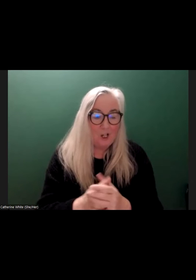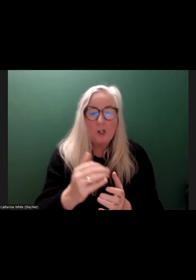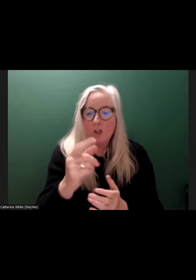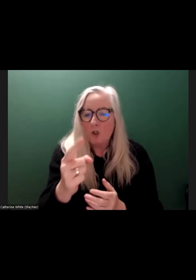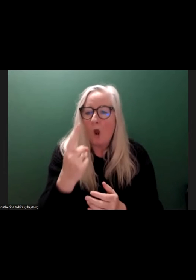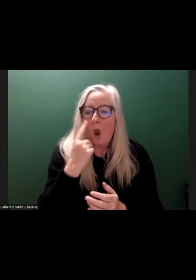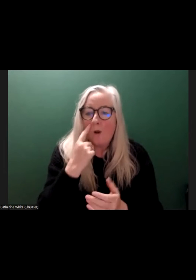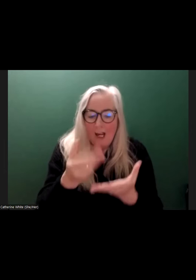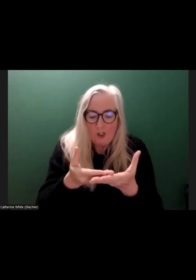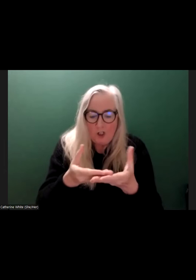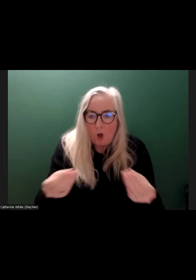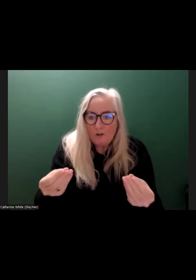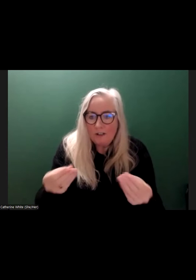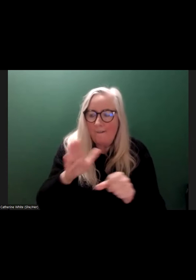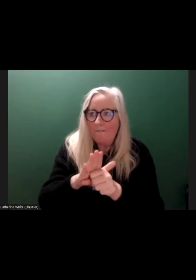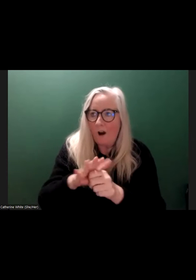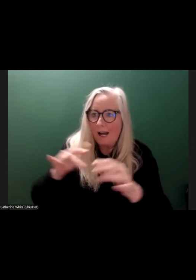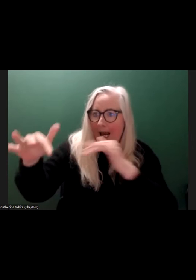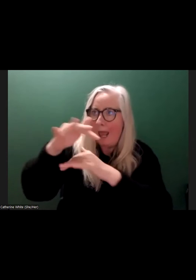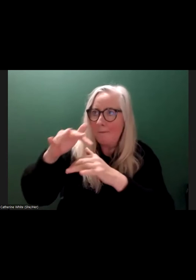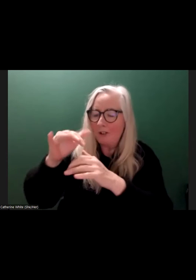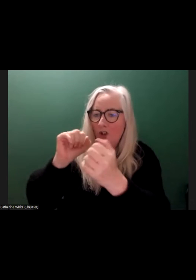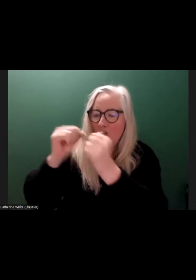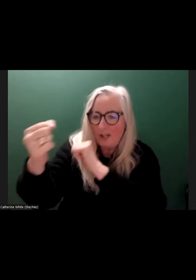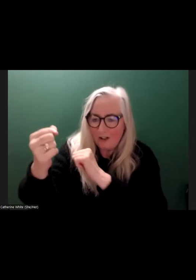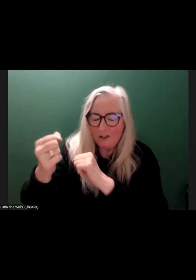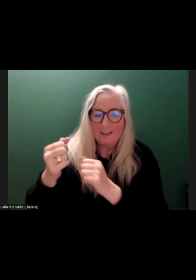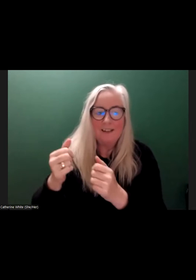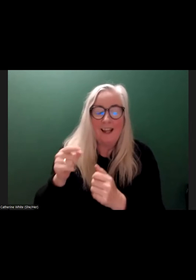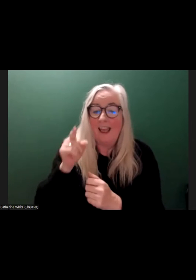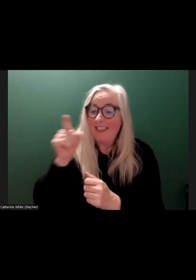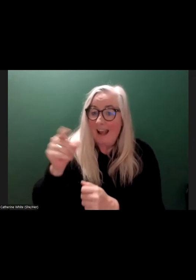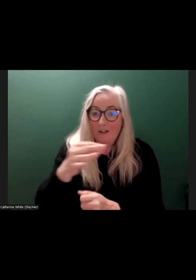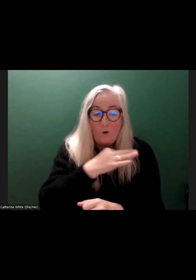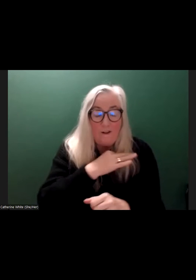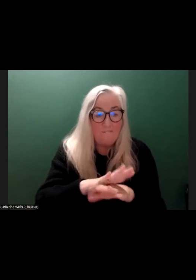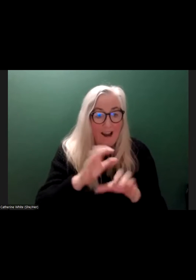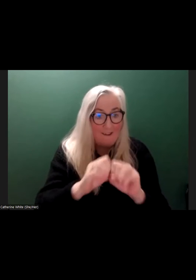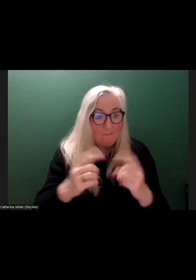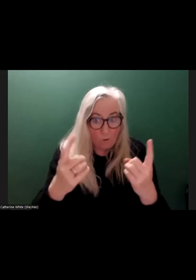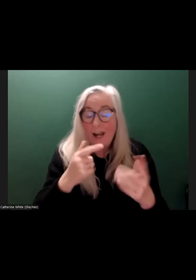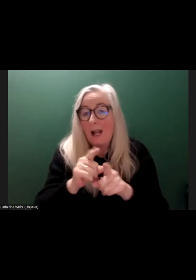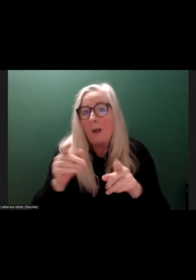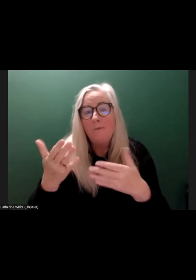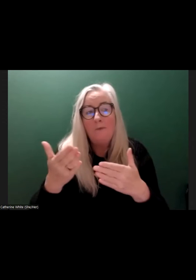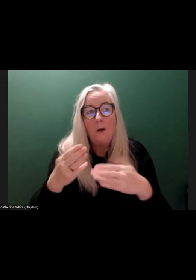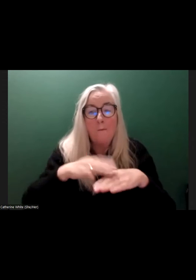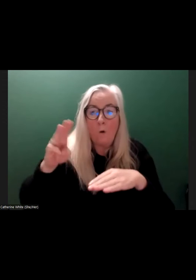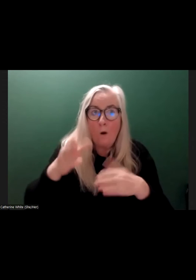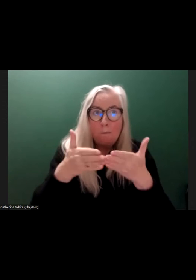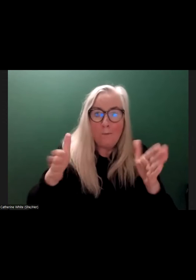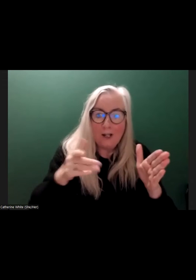at the solutions to climate change, it's reducing inefficiency in energy. That's good for everybody. It's more public transport. That's good for everybody.